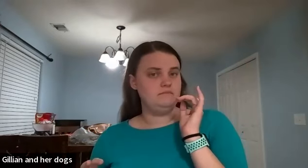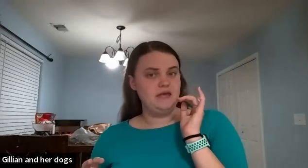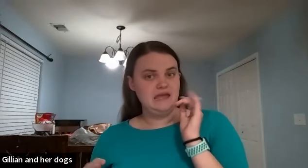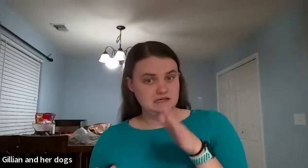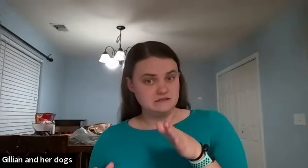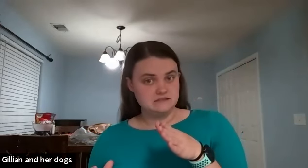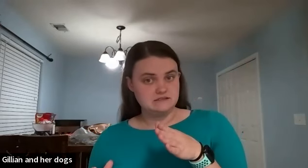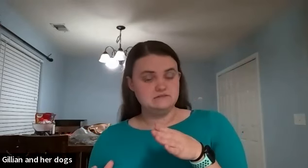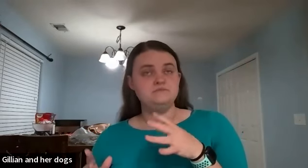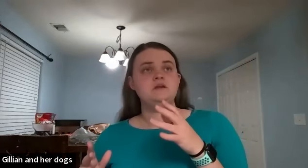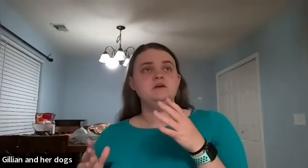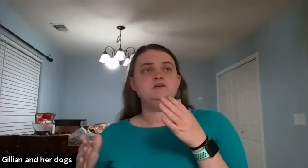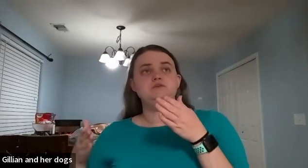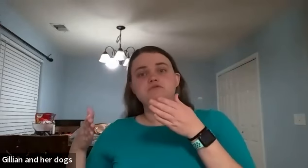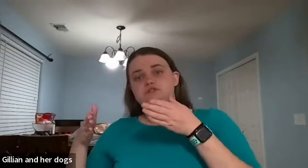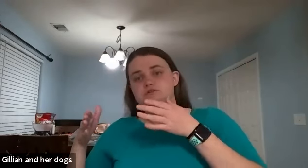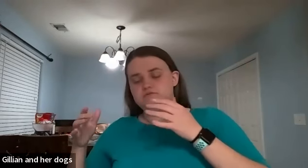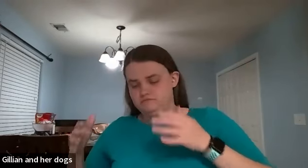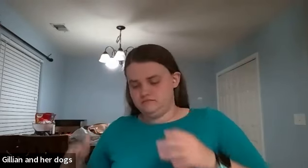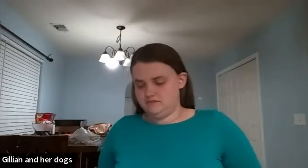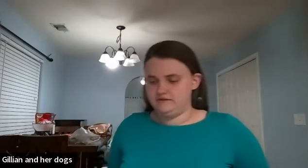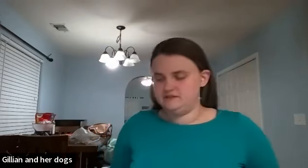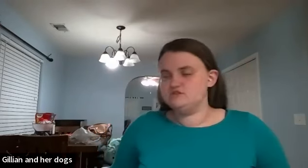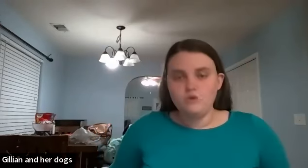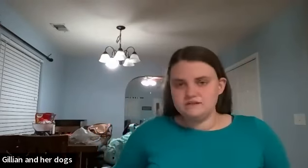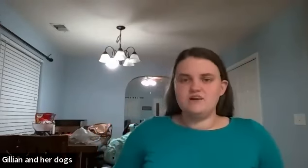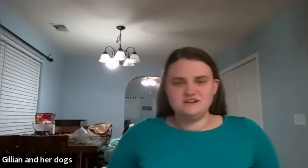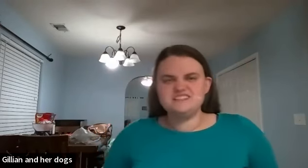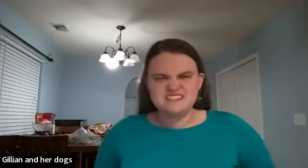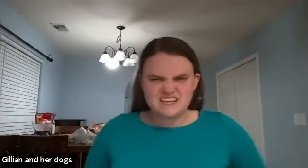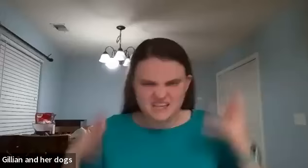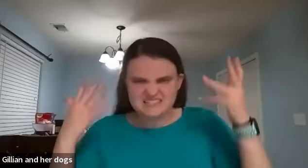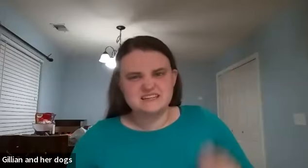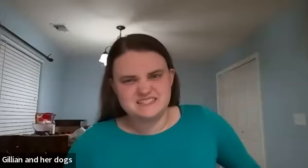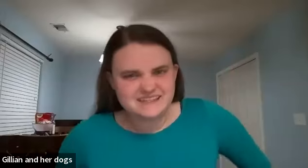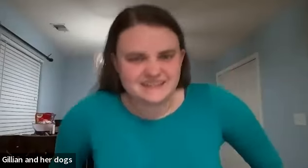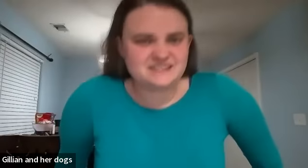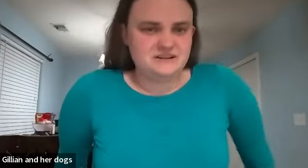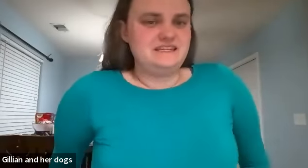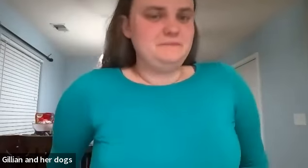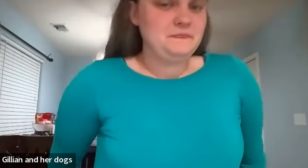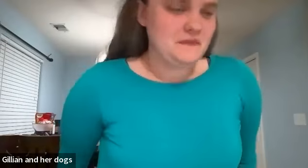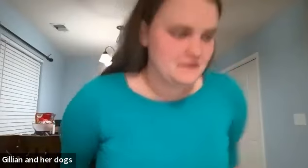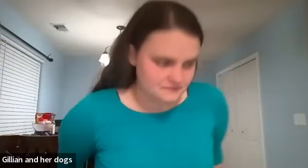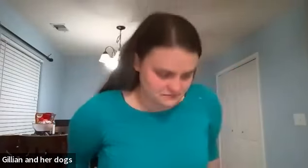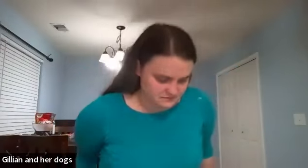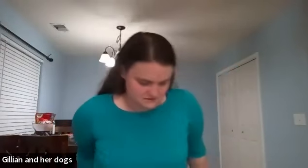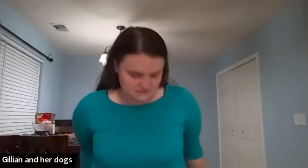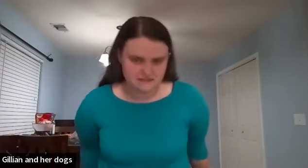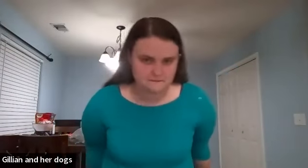for pants you would do that this one's always a hard because it's like since i sit it's hard to see let's see